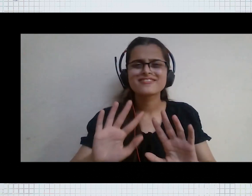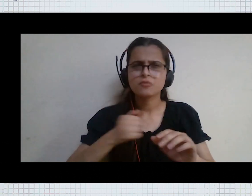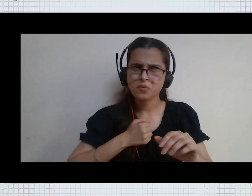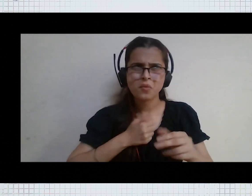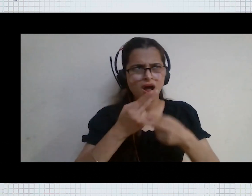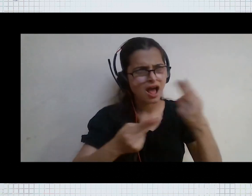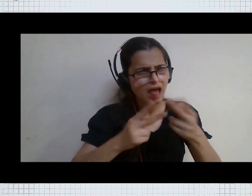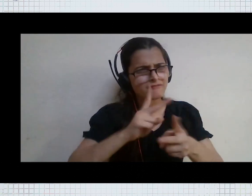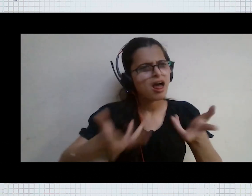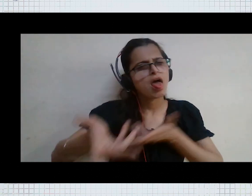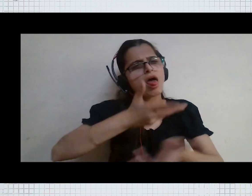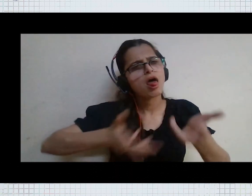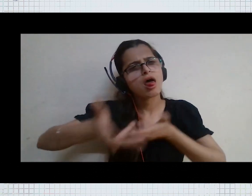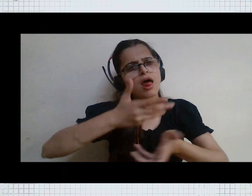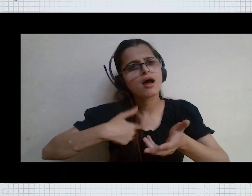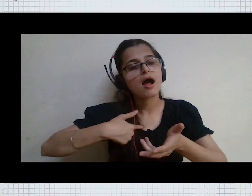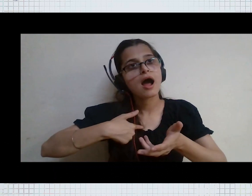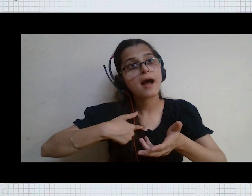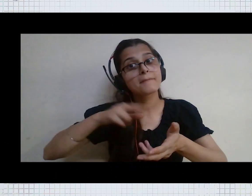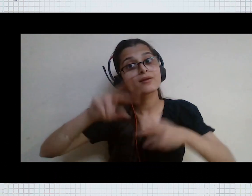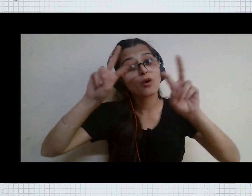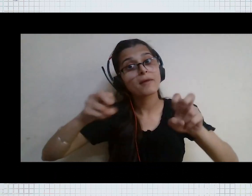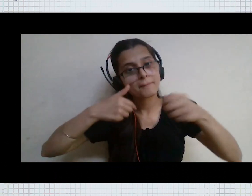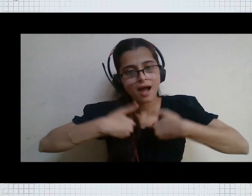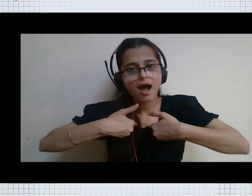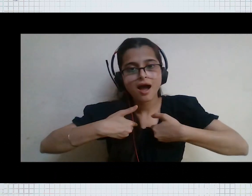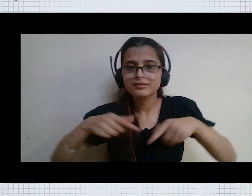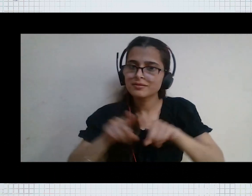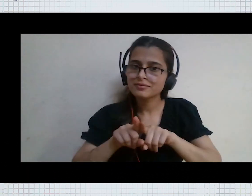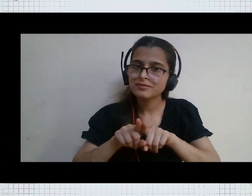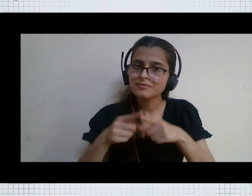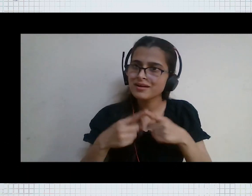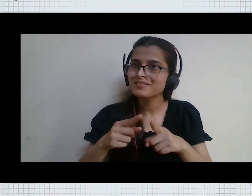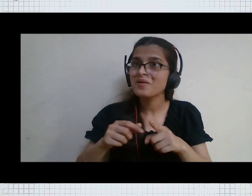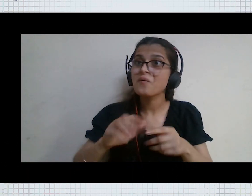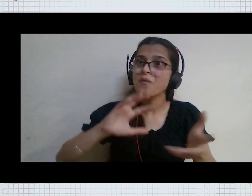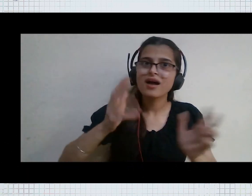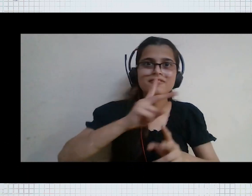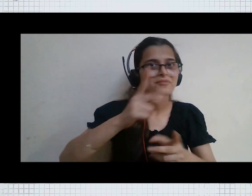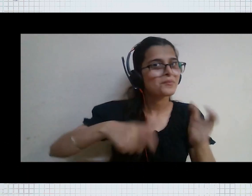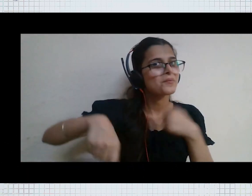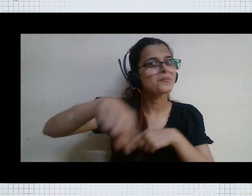you discuss my story there is nothing that belongs to me it's all yours it's all belongs to the world